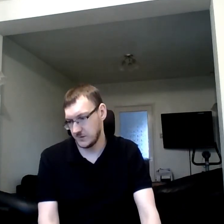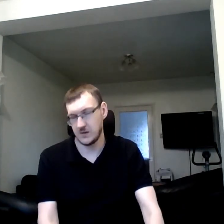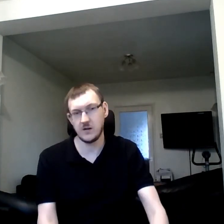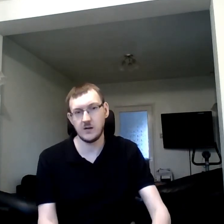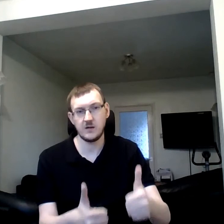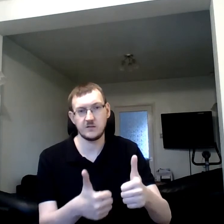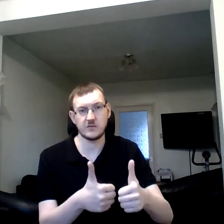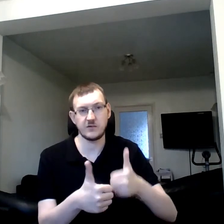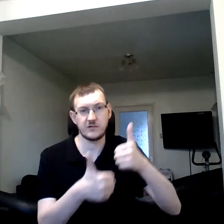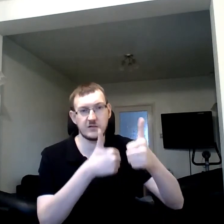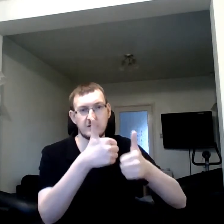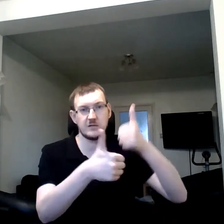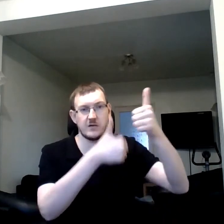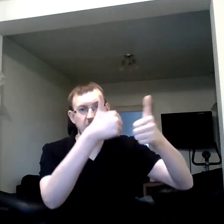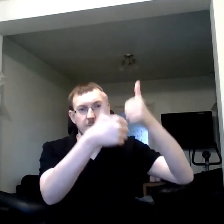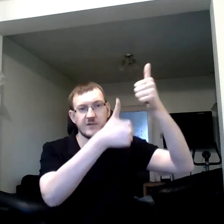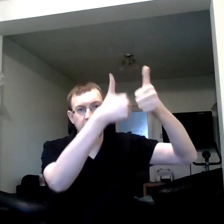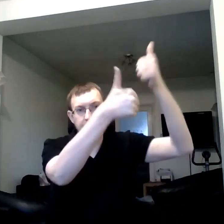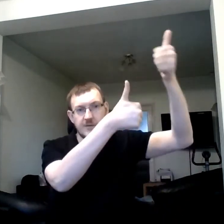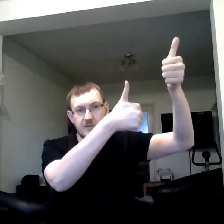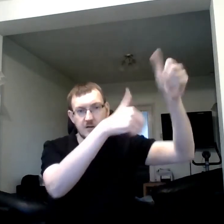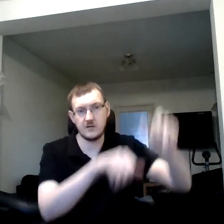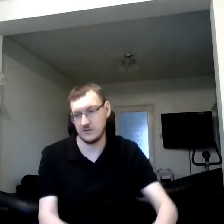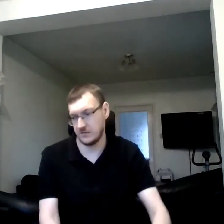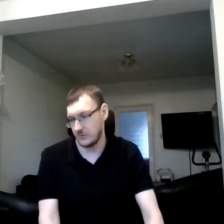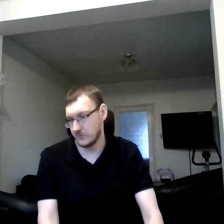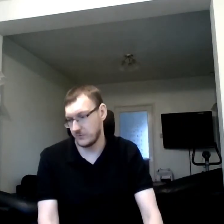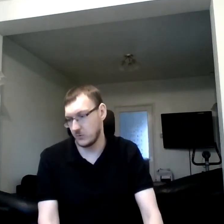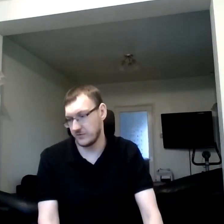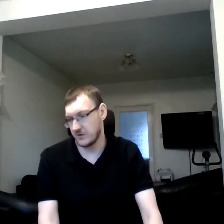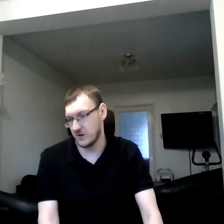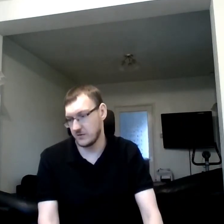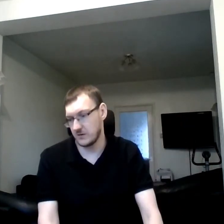So just two thumbs up. So you walk towards God.